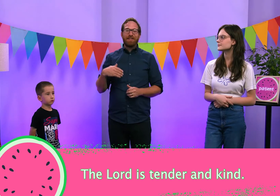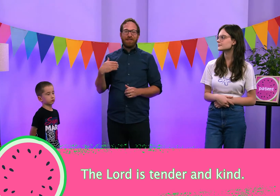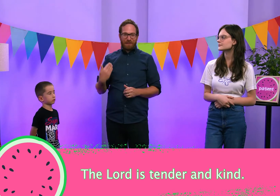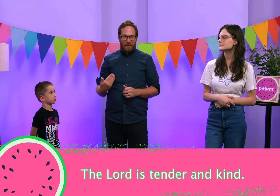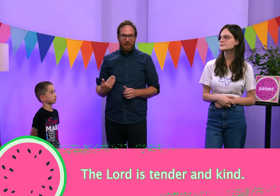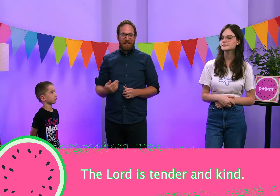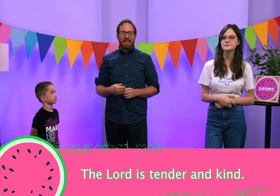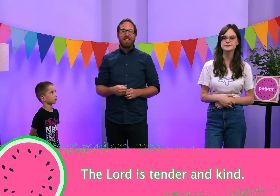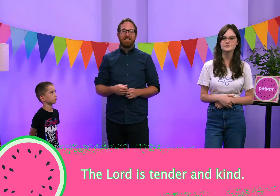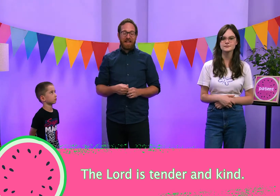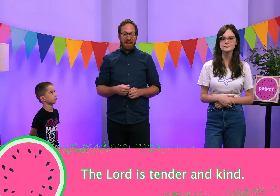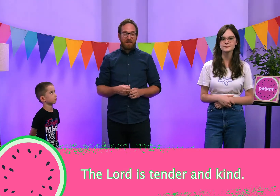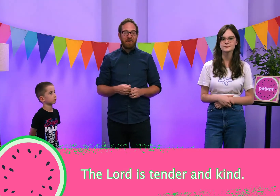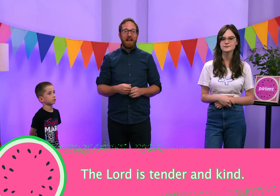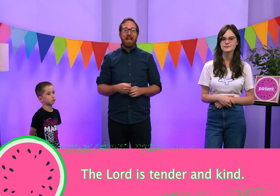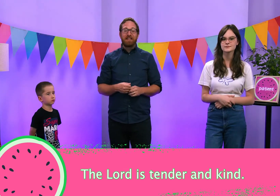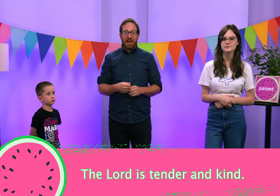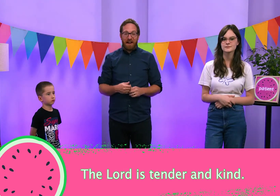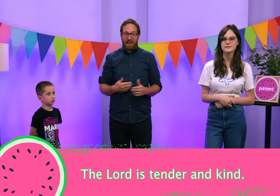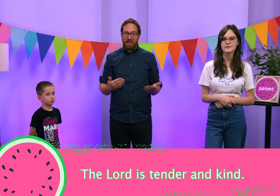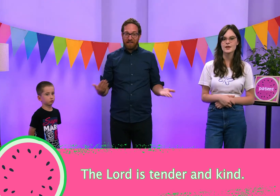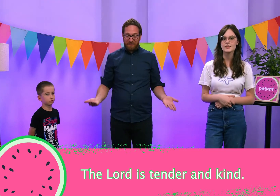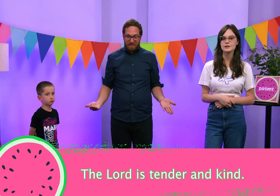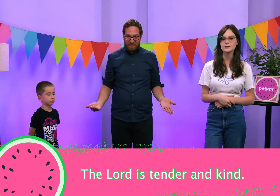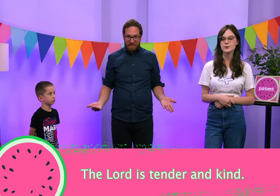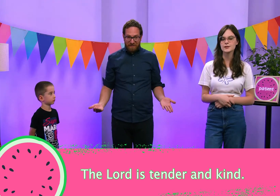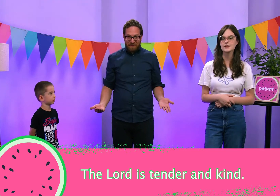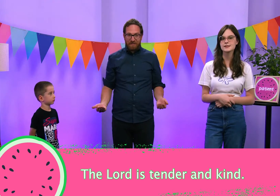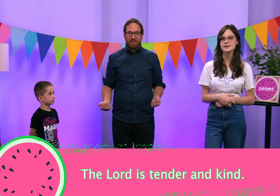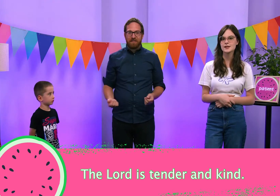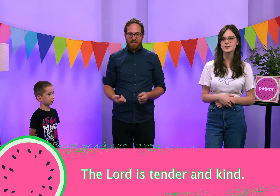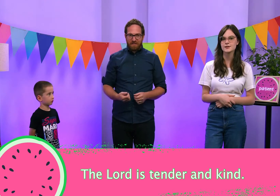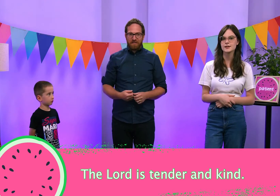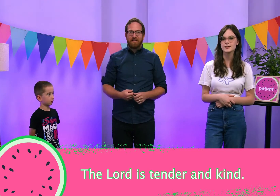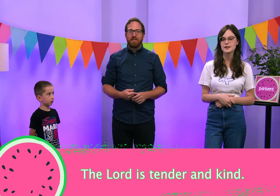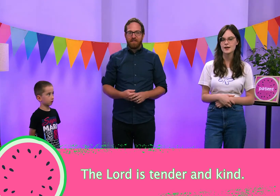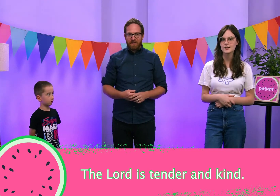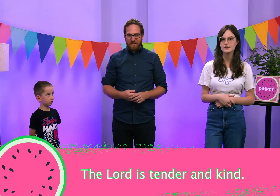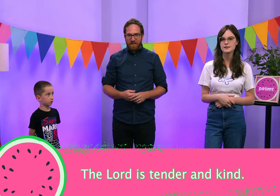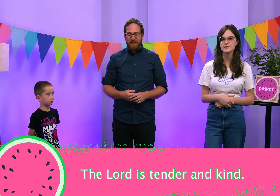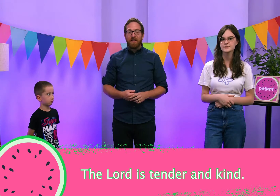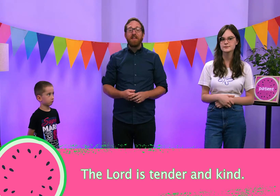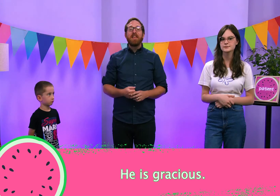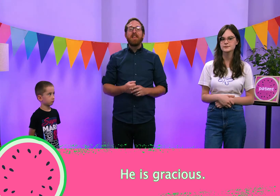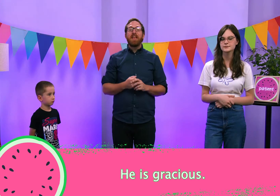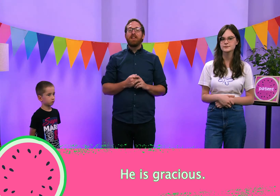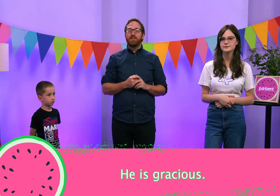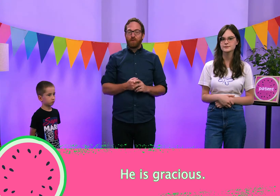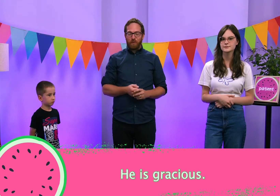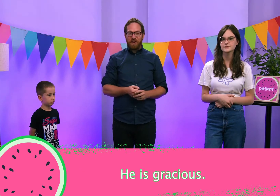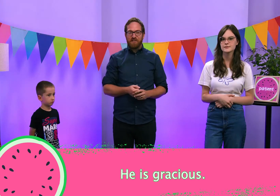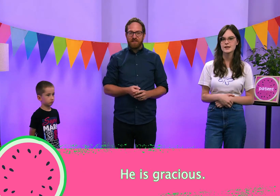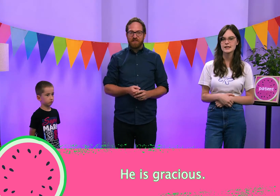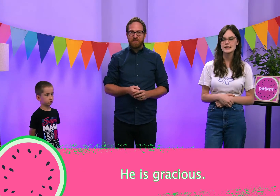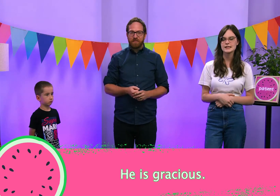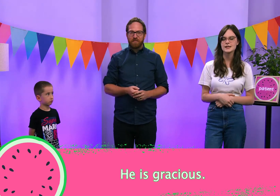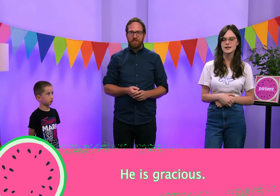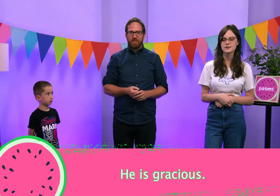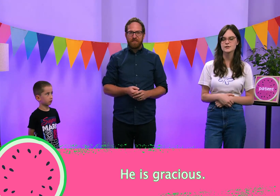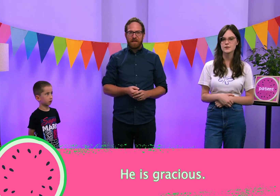The Lord is tender and kind. The Lord is tender and kind. He is gracious. He is